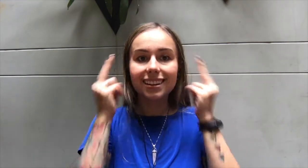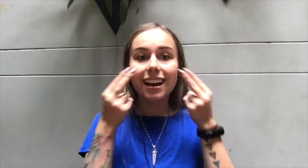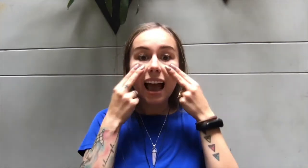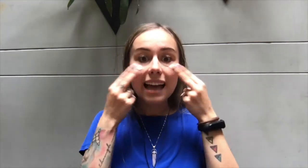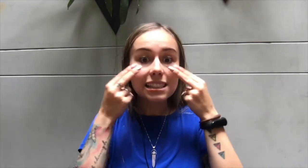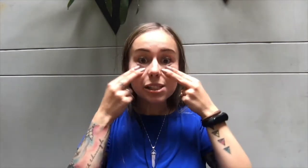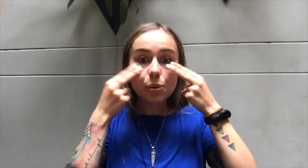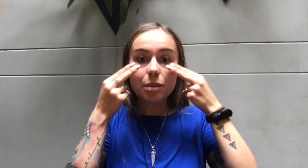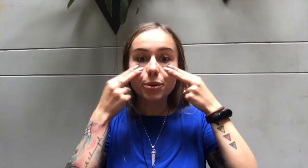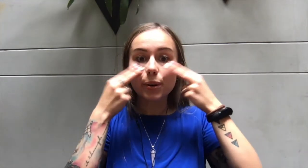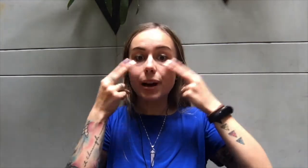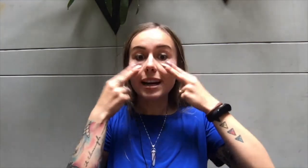And this is what I'm doing right now.